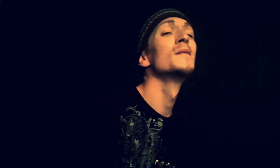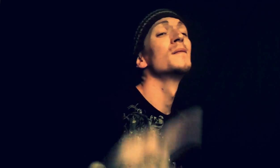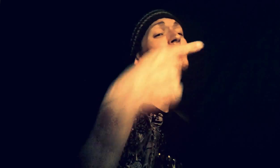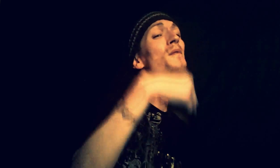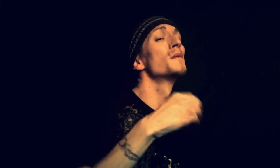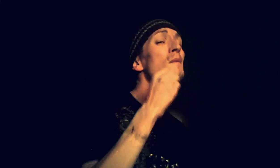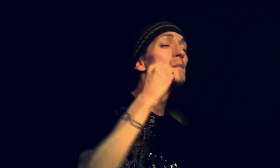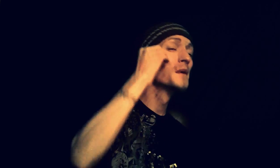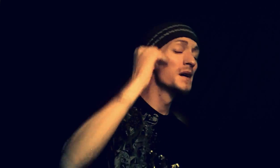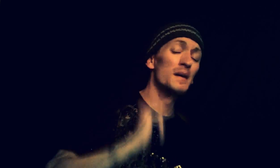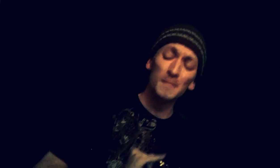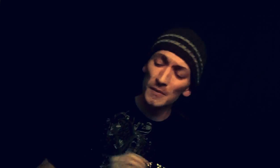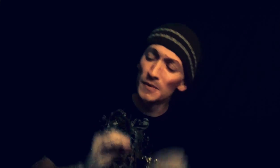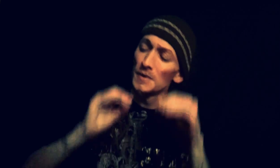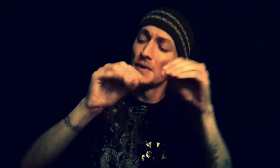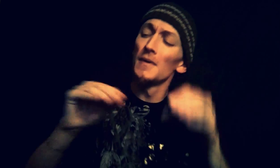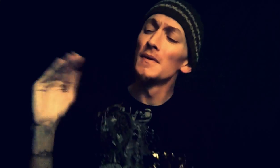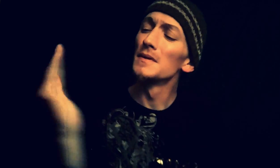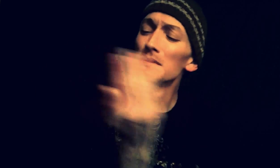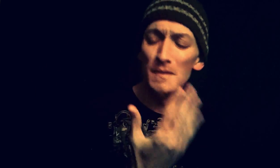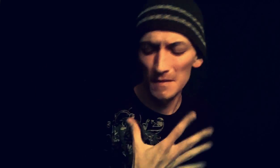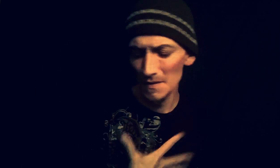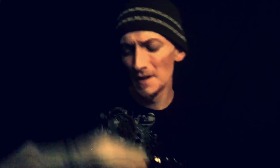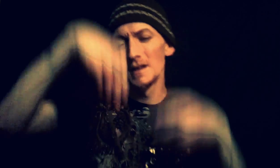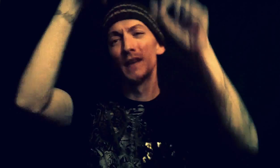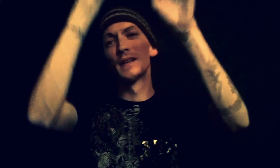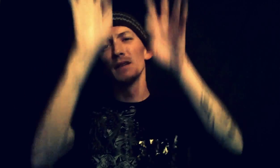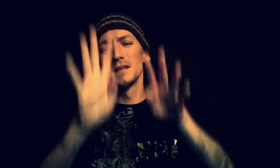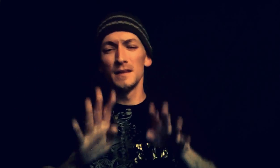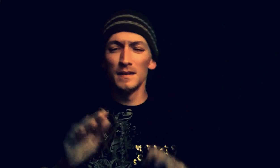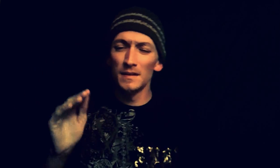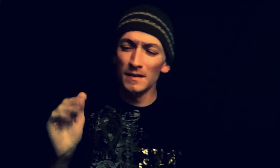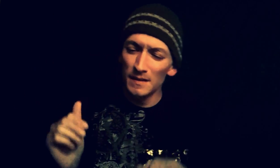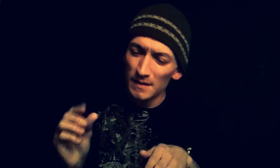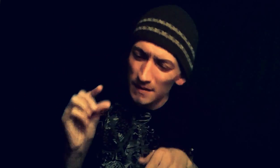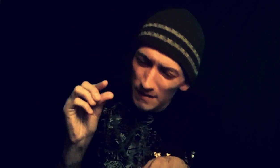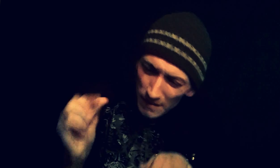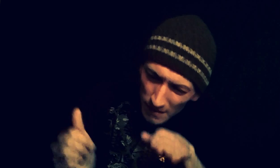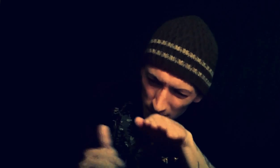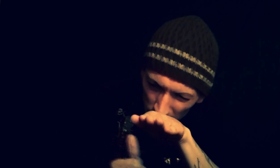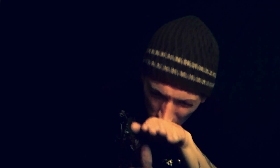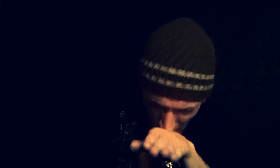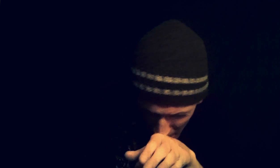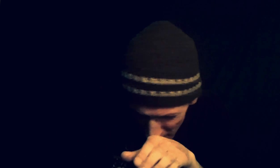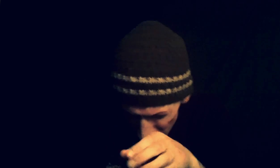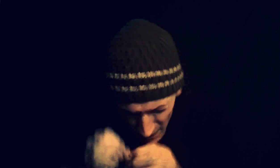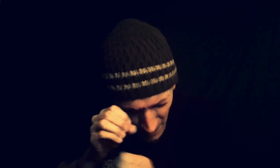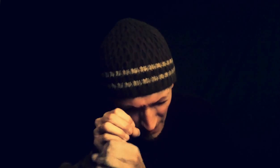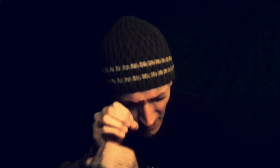cover my blood Put our snowflake on down Like this could